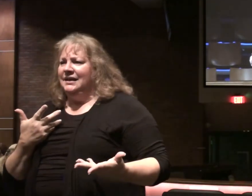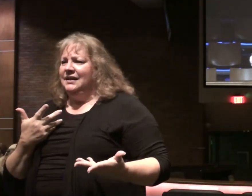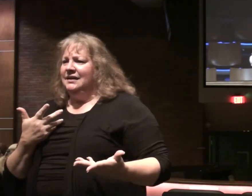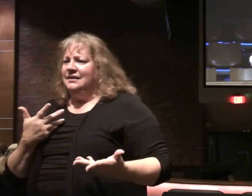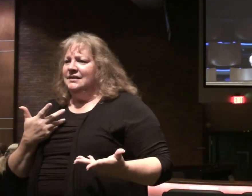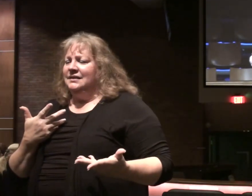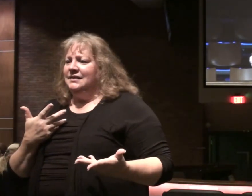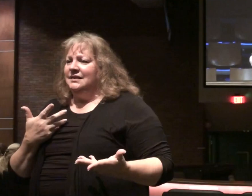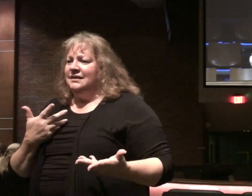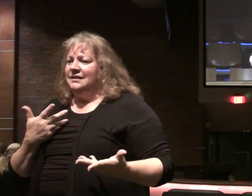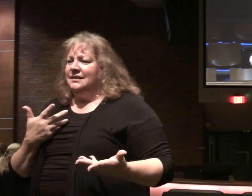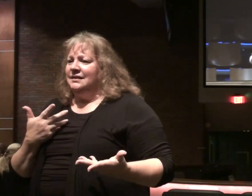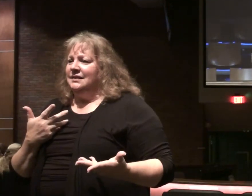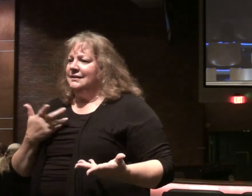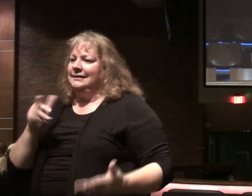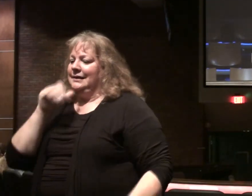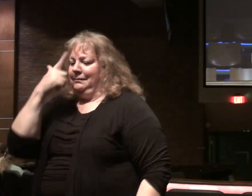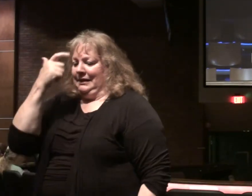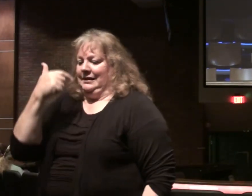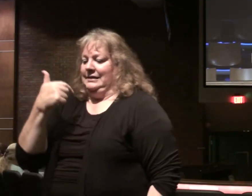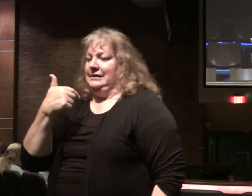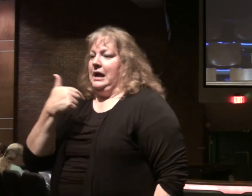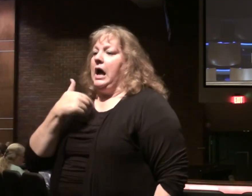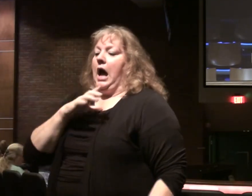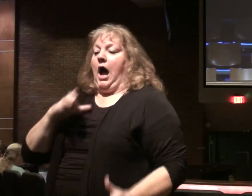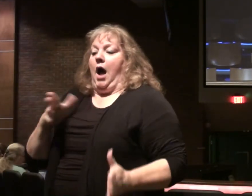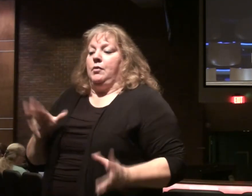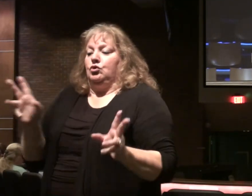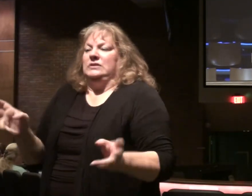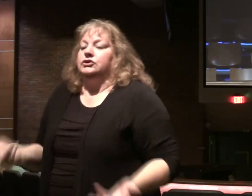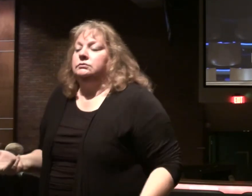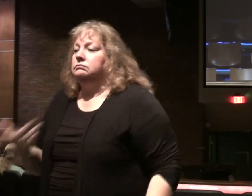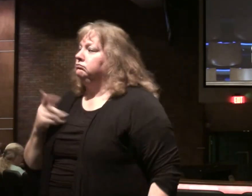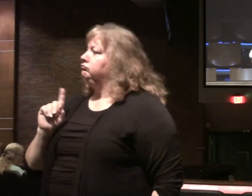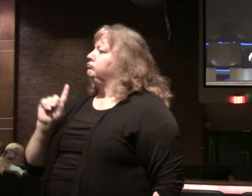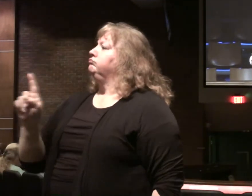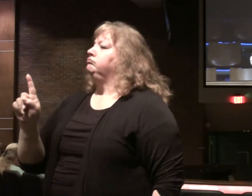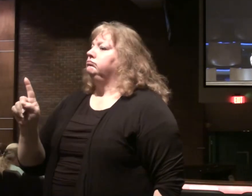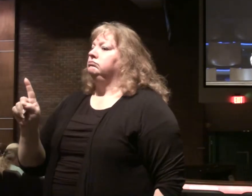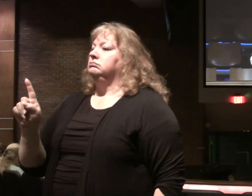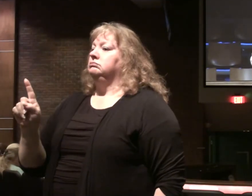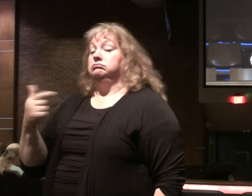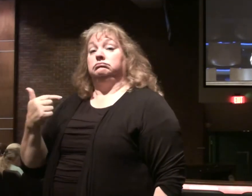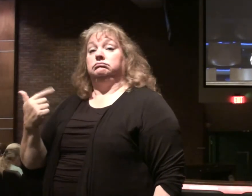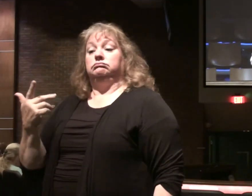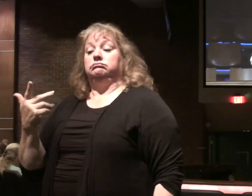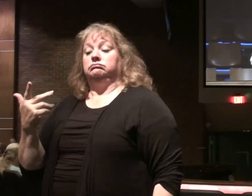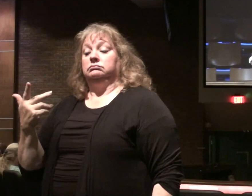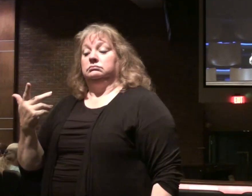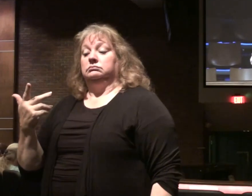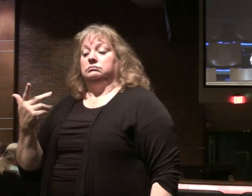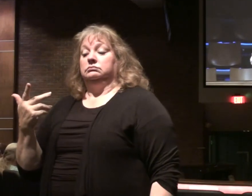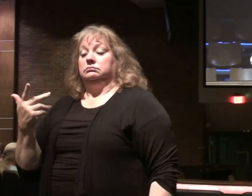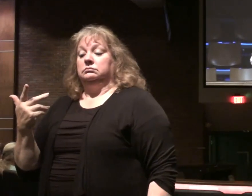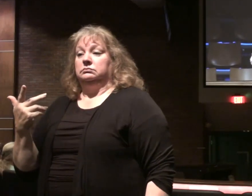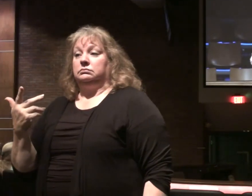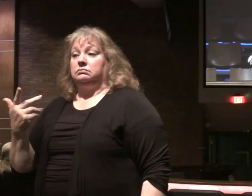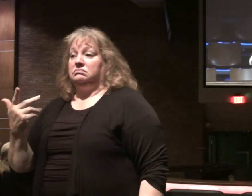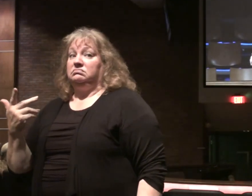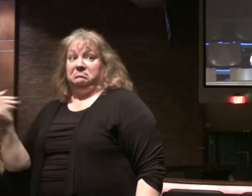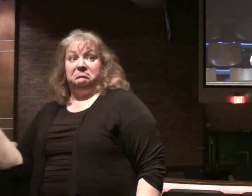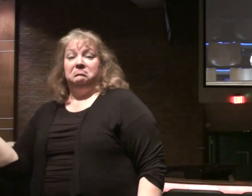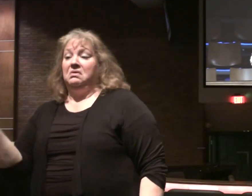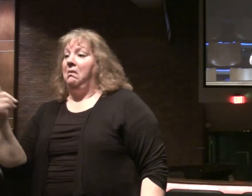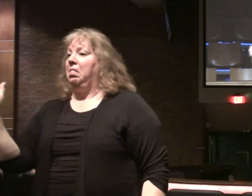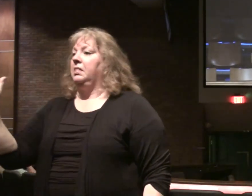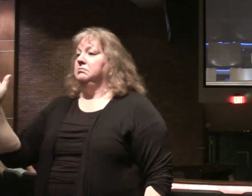Of us. It's not just because you say you're a Christian. You know. You go out. Probably say almost. How are you? Almost